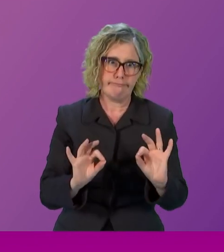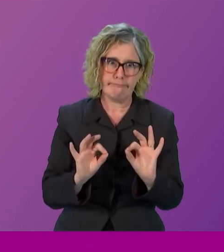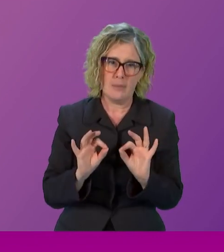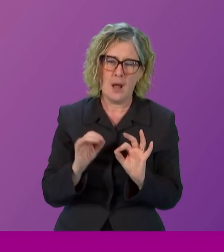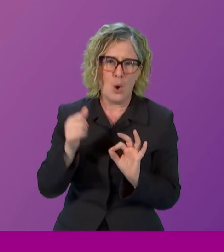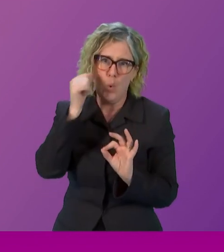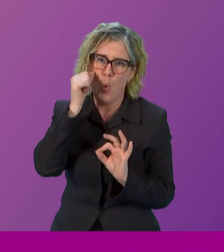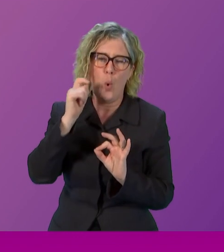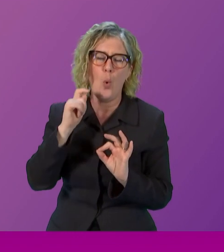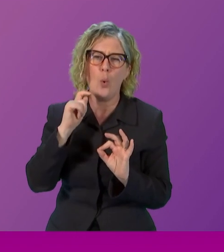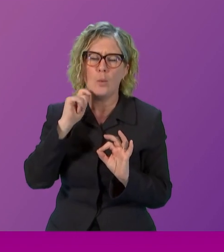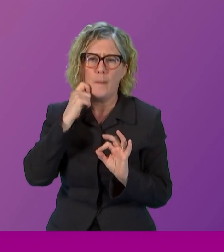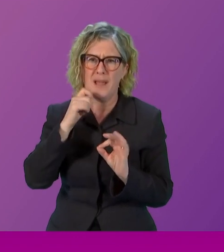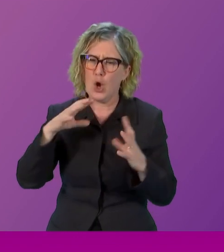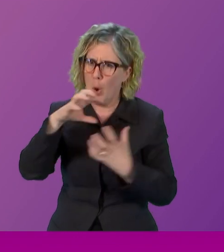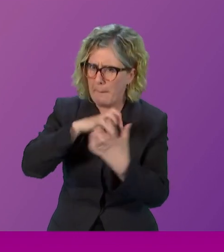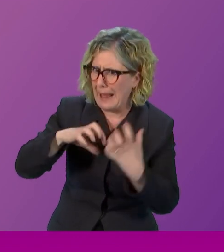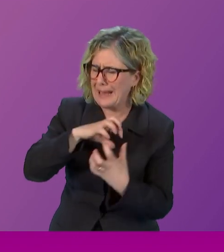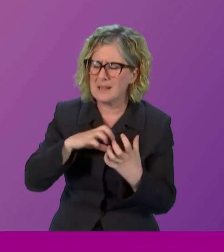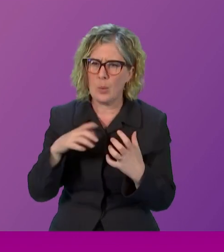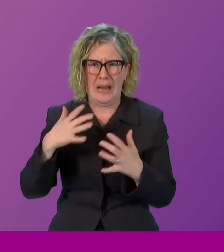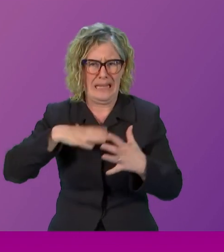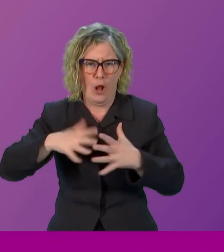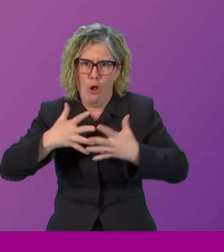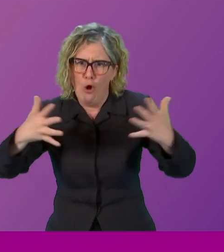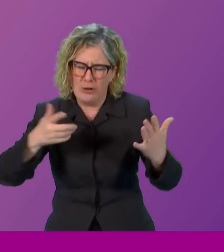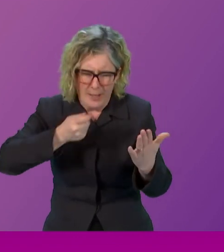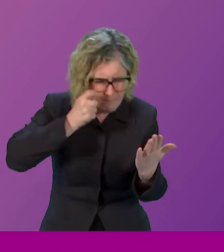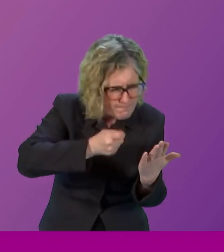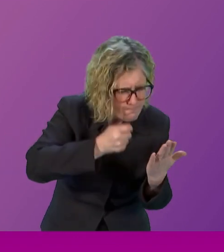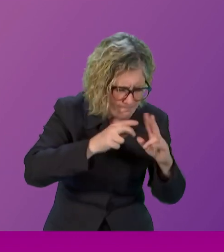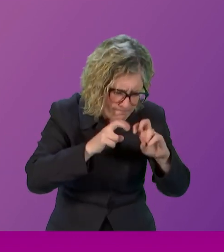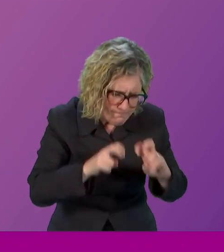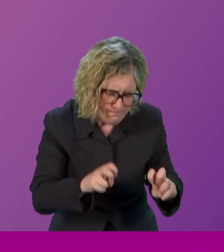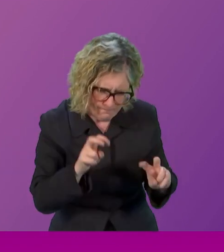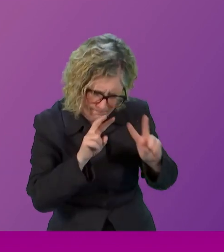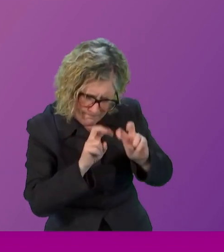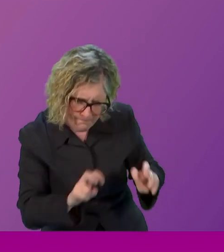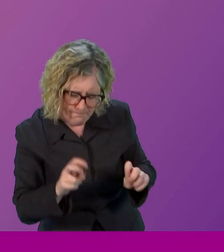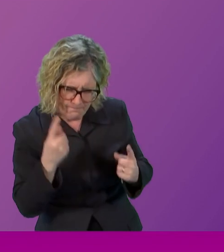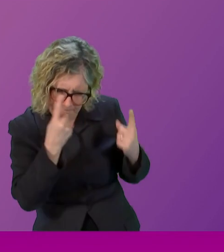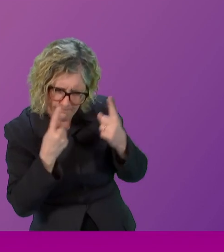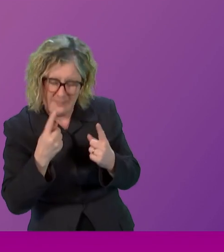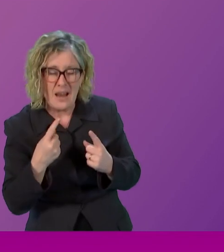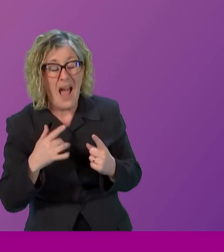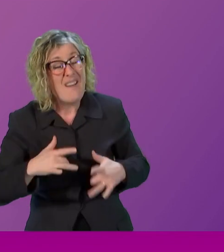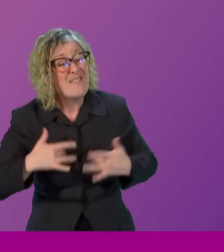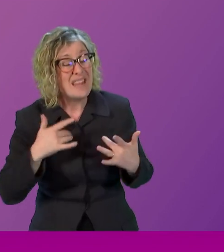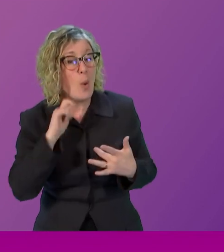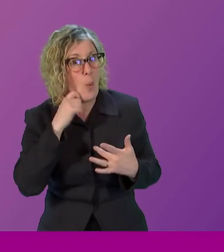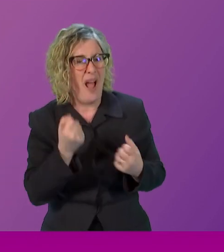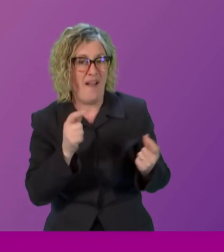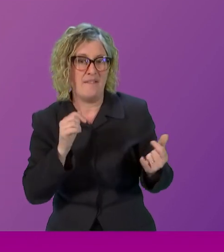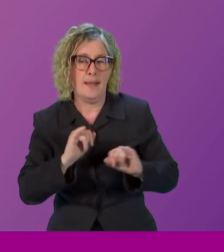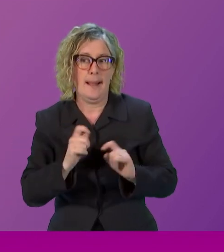scrutiny. I think that there probably will be controversy around it because there is always